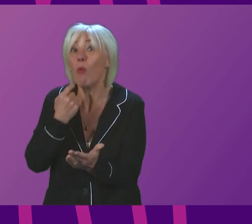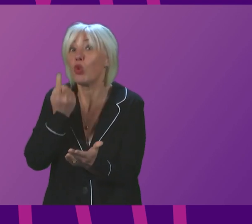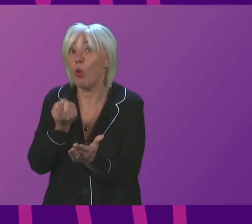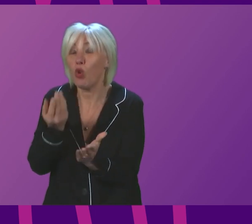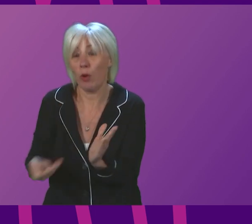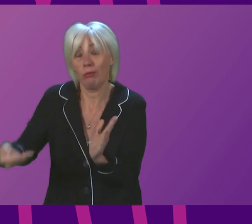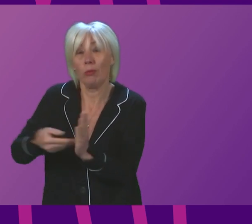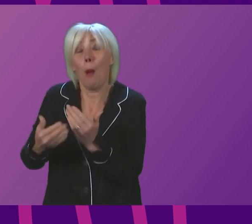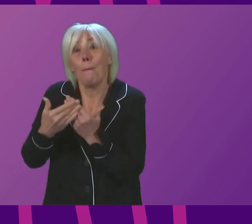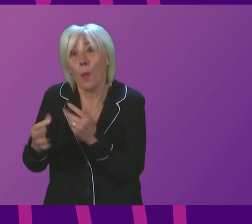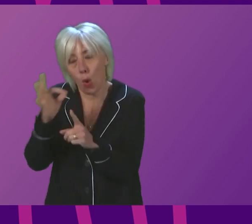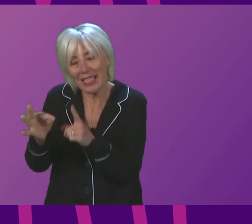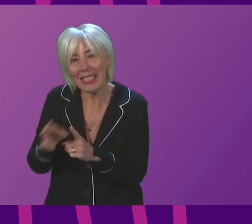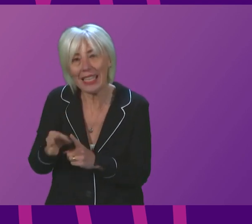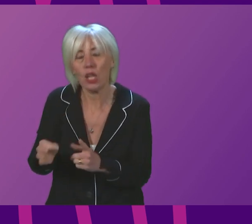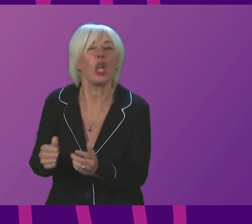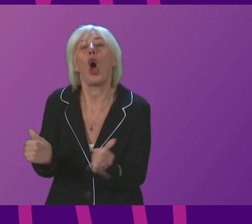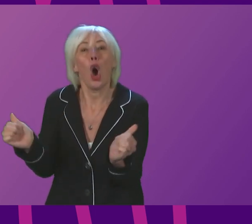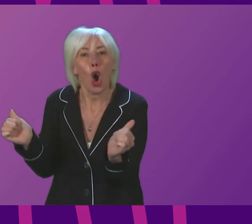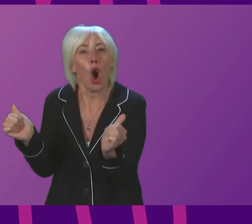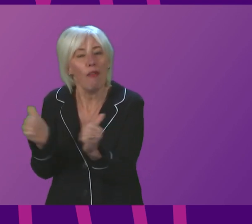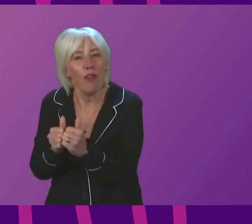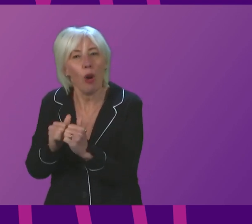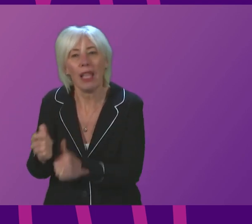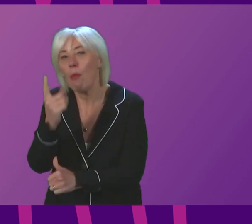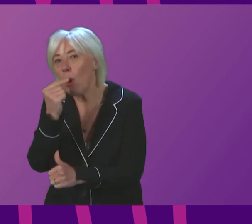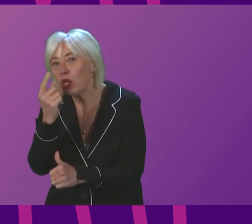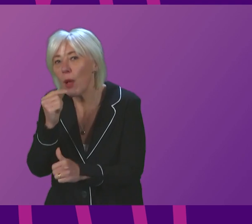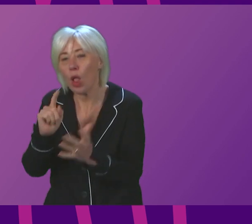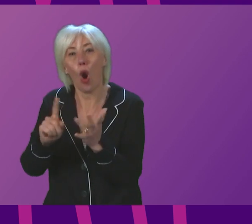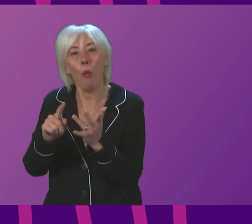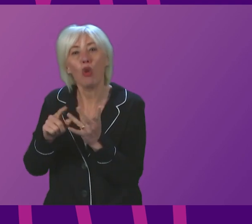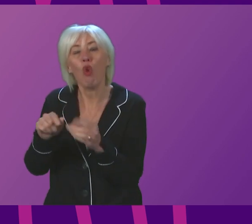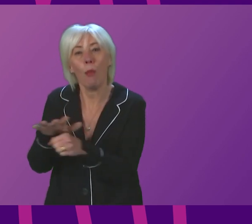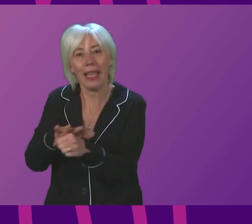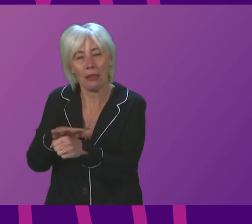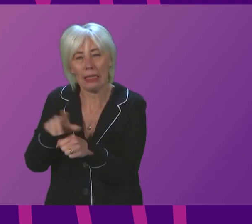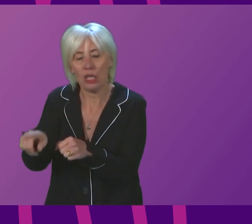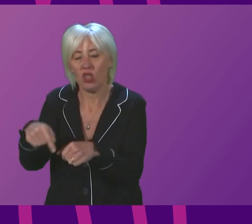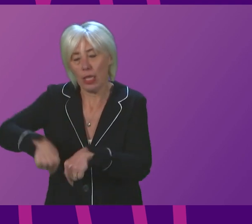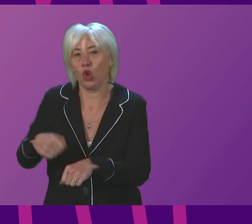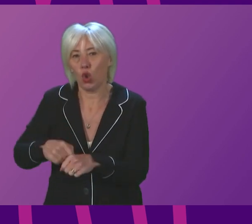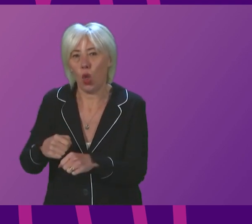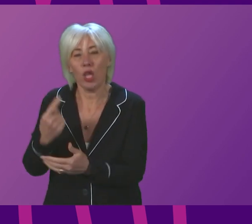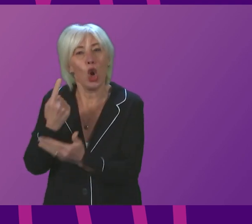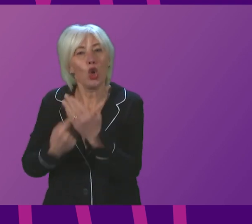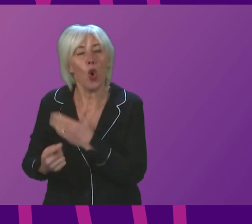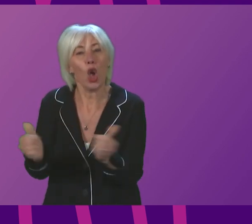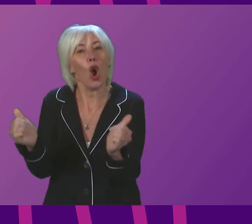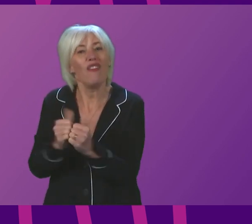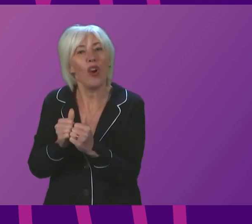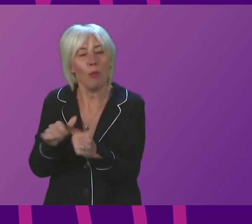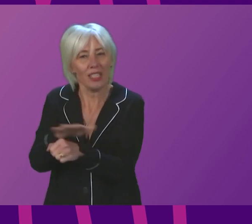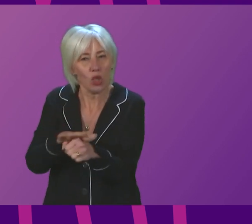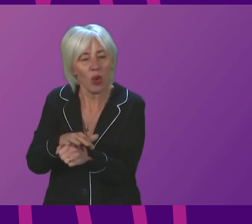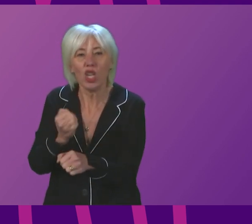detail on both confirmed and probable Omicron cases in Scotland. It will include data not just on confirmed cases, but